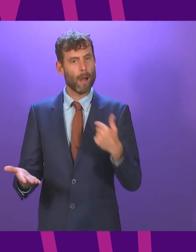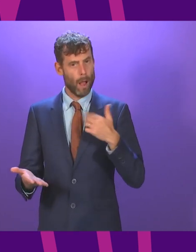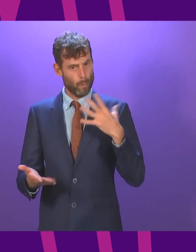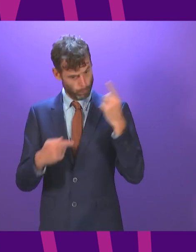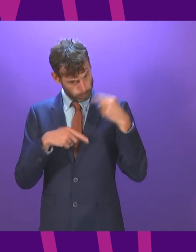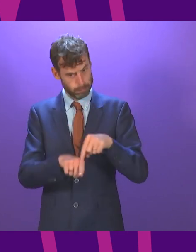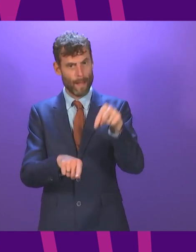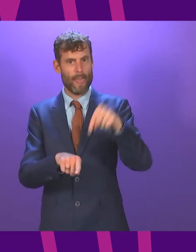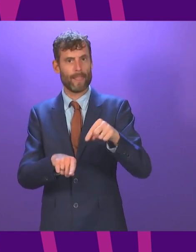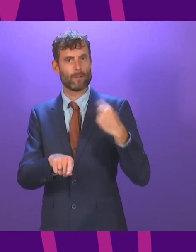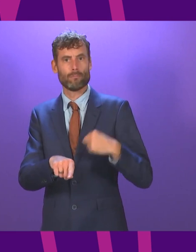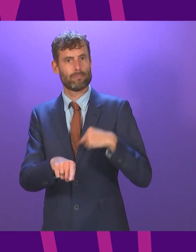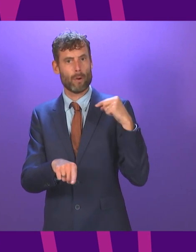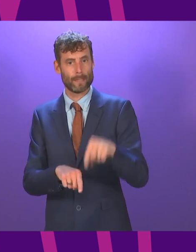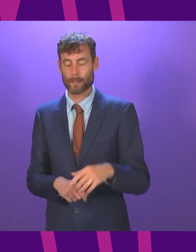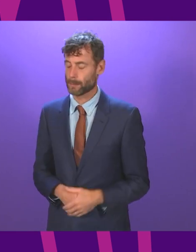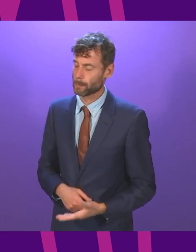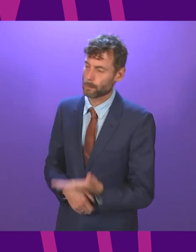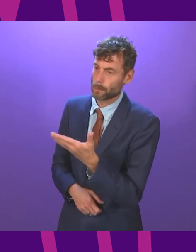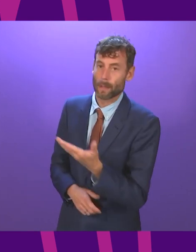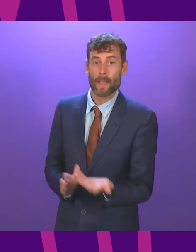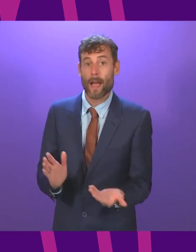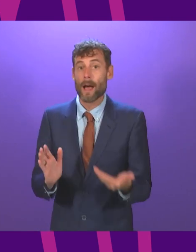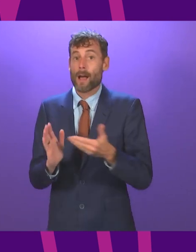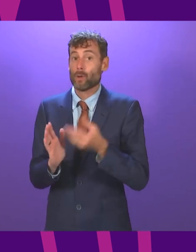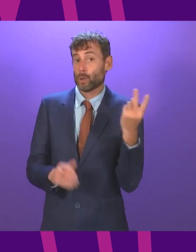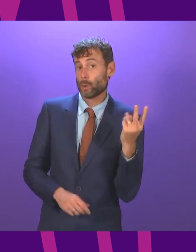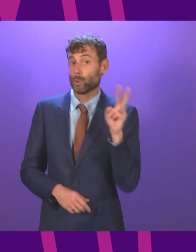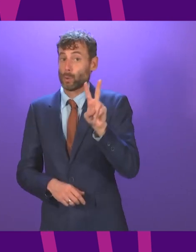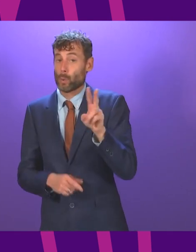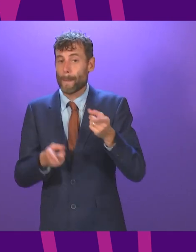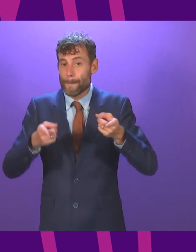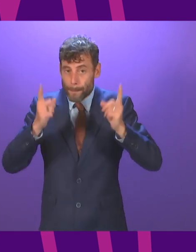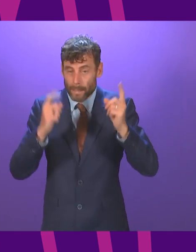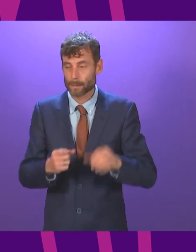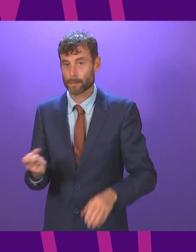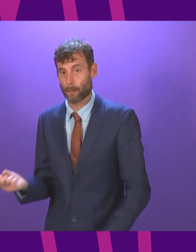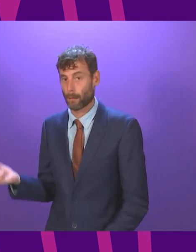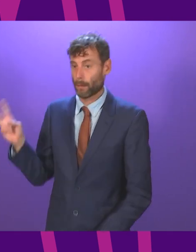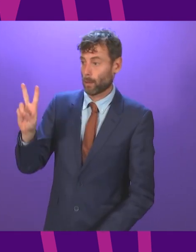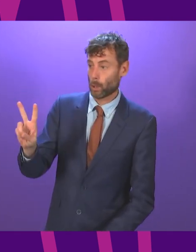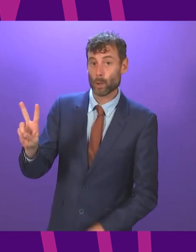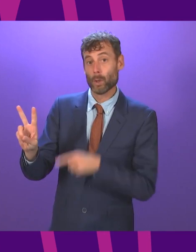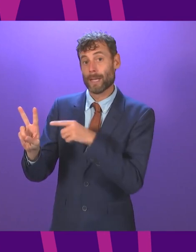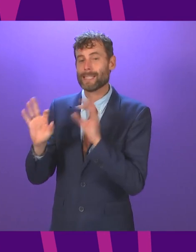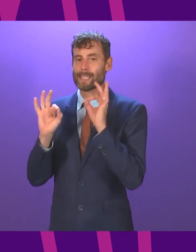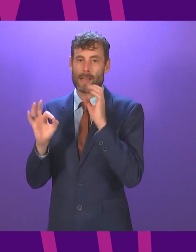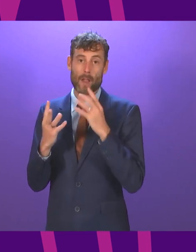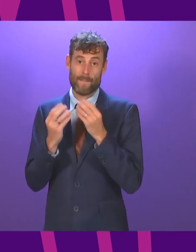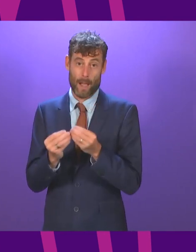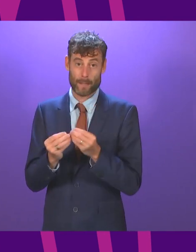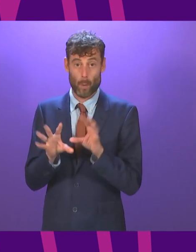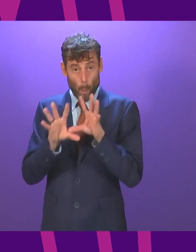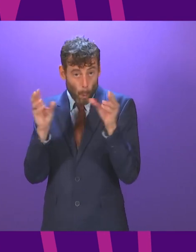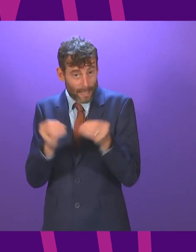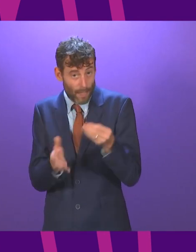additional two ministers and two additional special advisors will cost Scotland's taxpayers